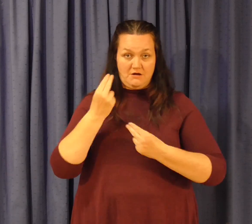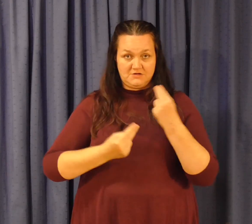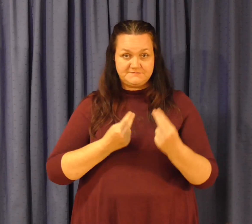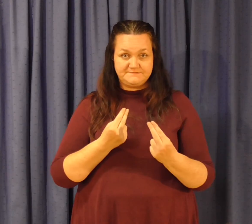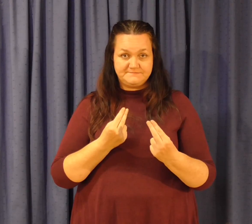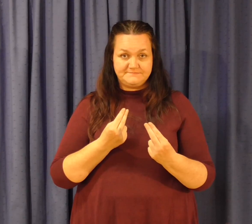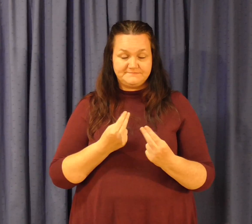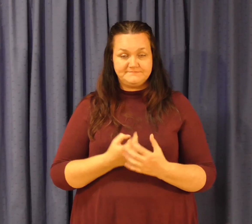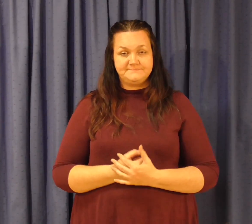Let's I'm